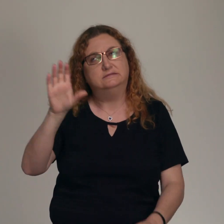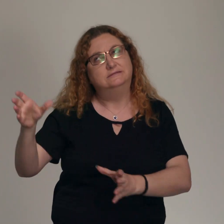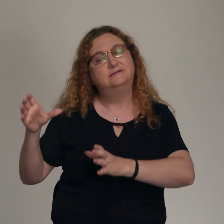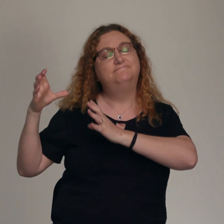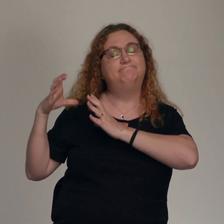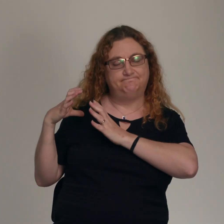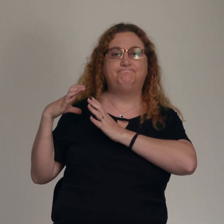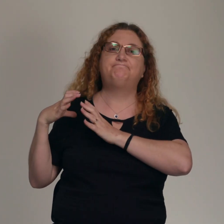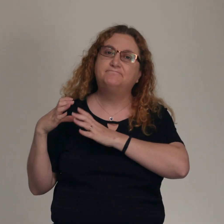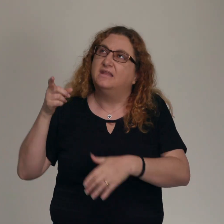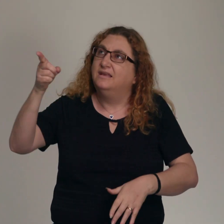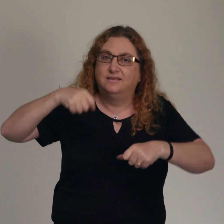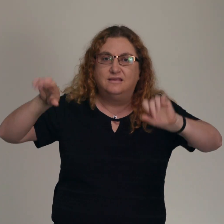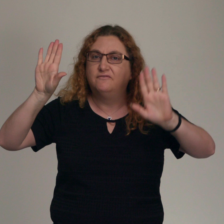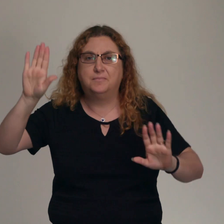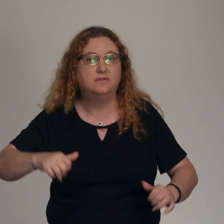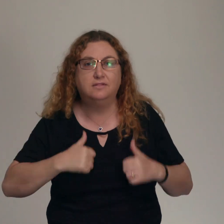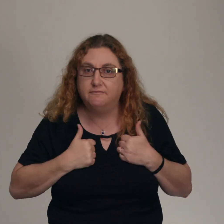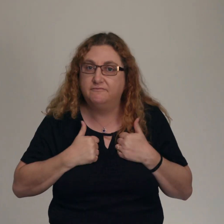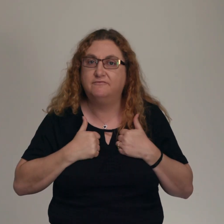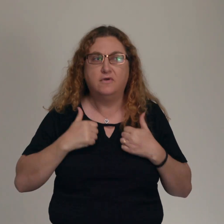You would lay down Your life